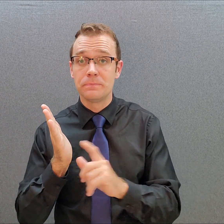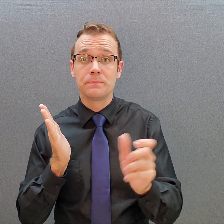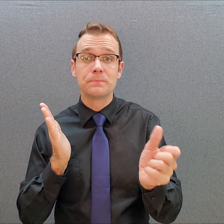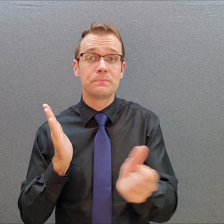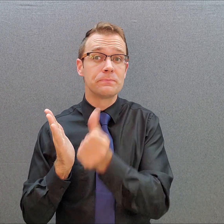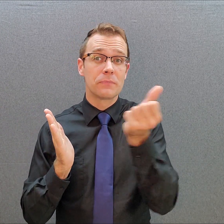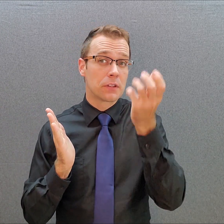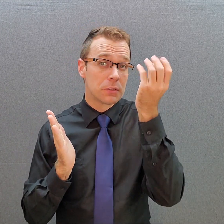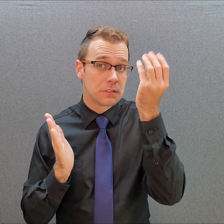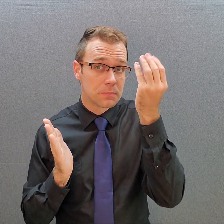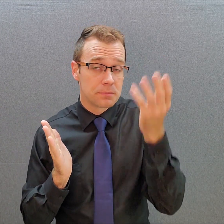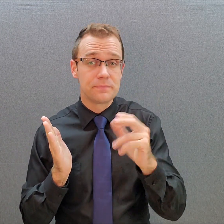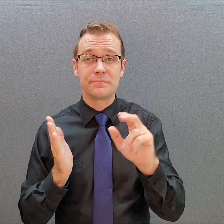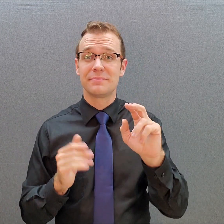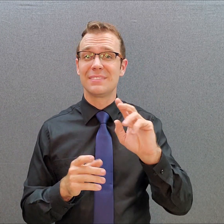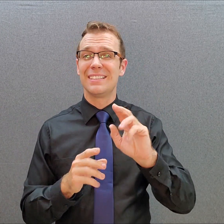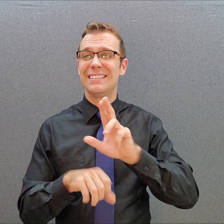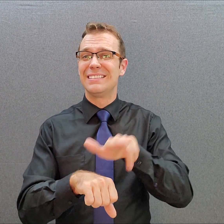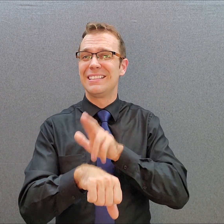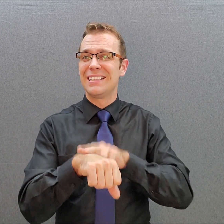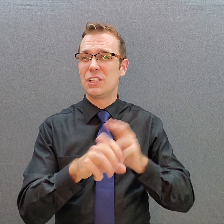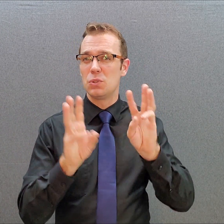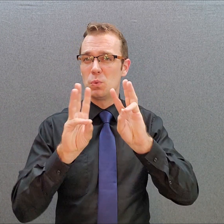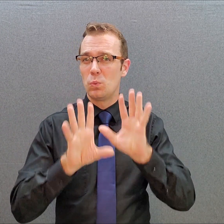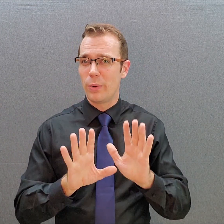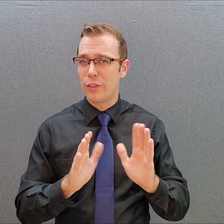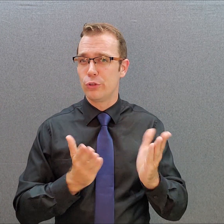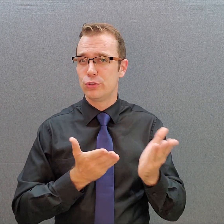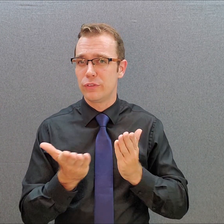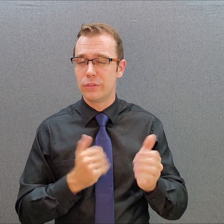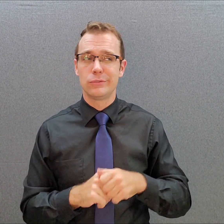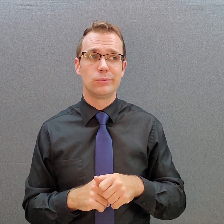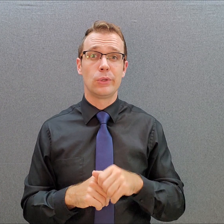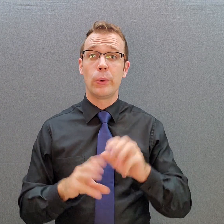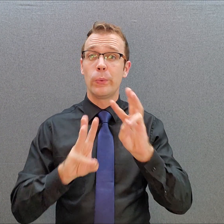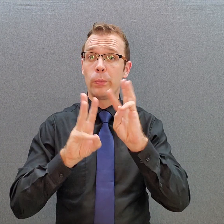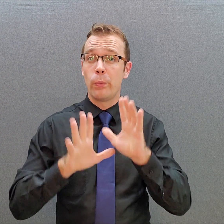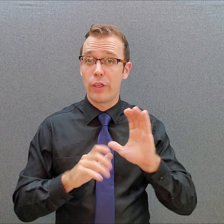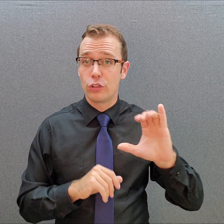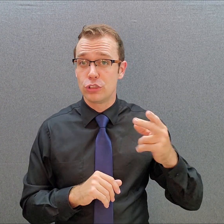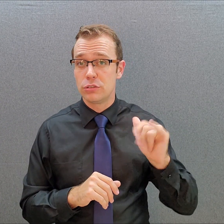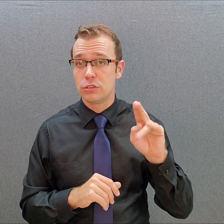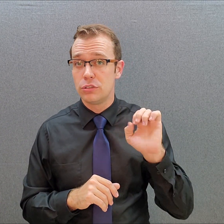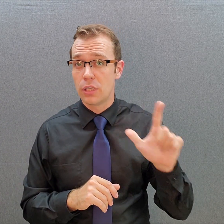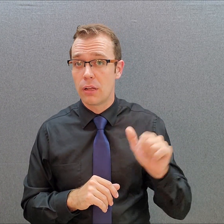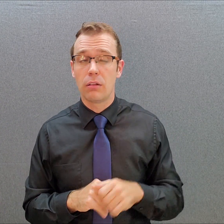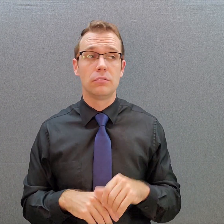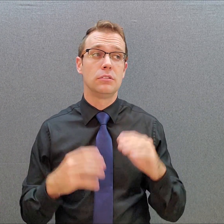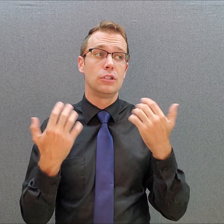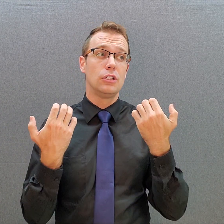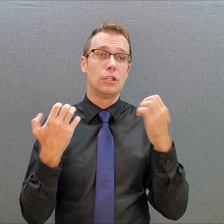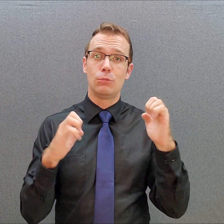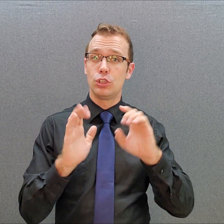Other information, National Weather Service, the Weather Channel, Emergency Alert System,